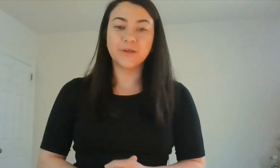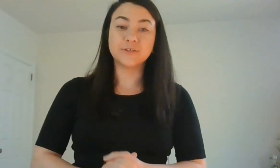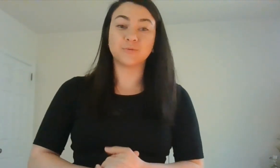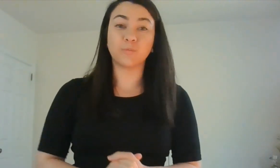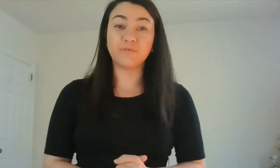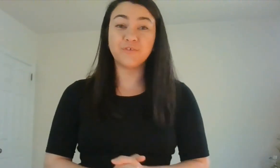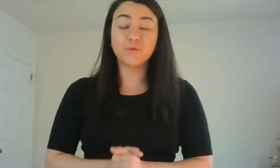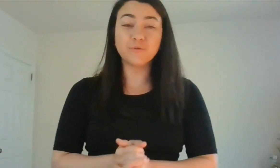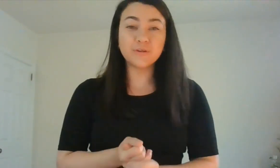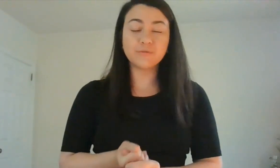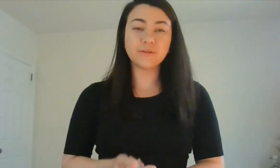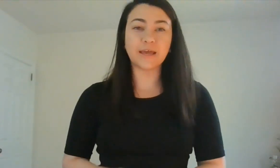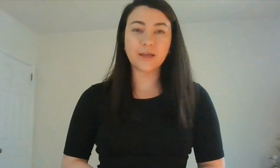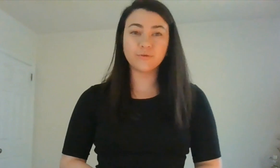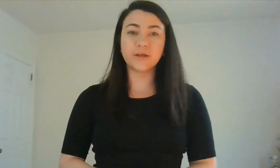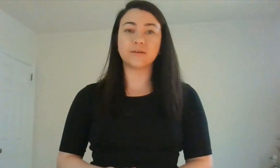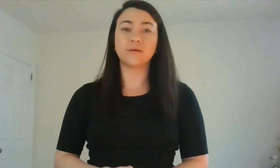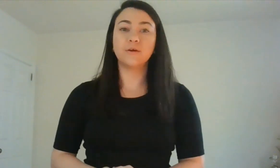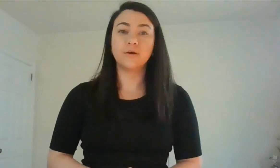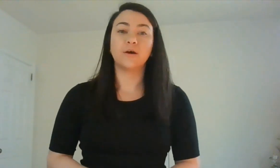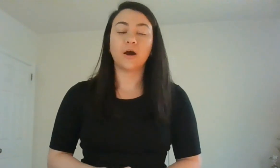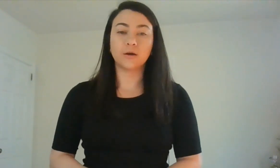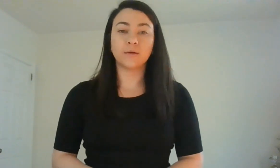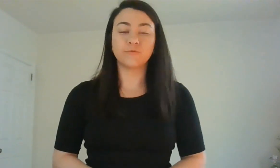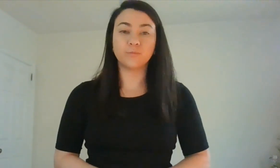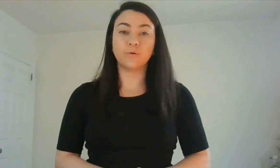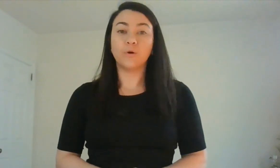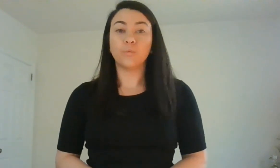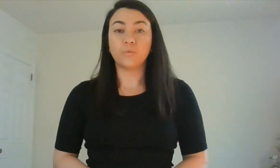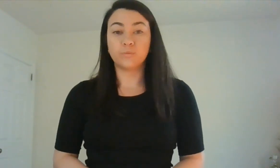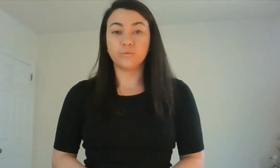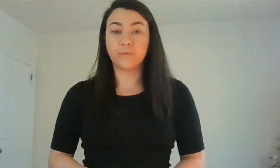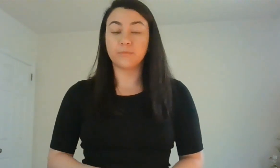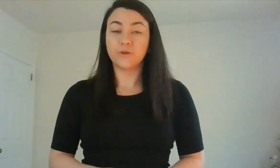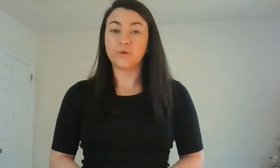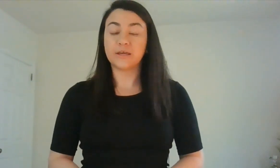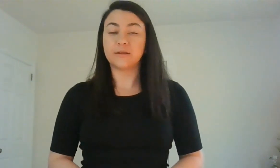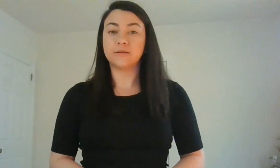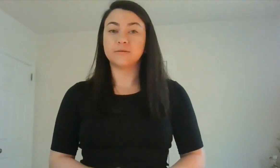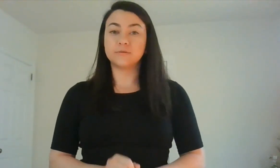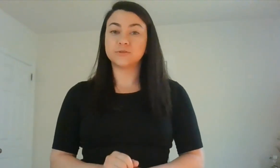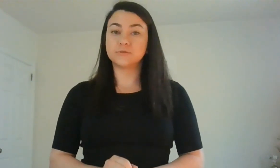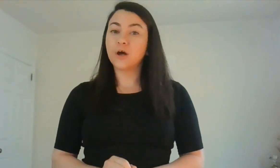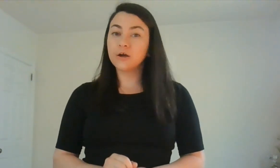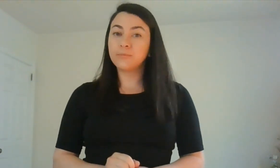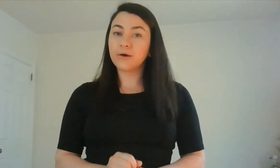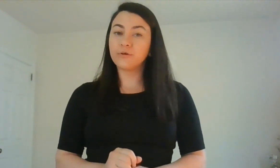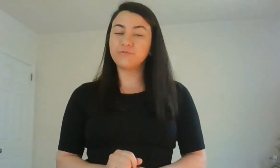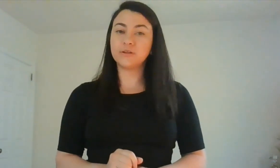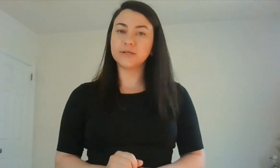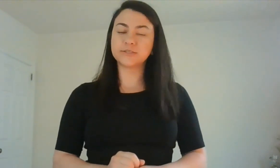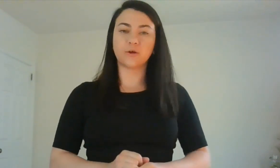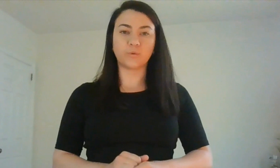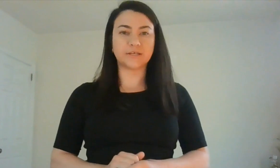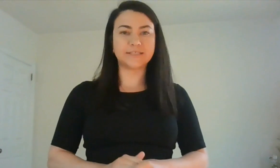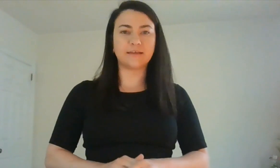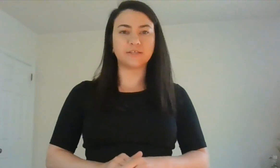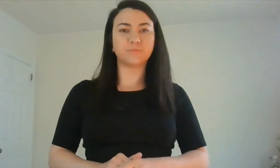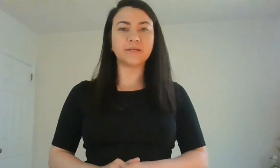So when we feel really, really angry and uncomfortable, remember that we can talk about our feelings and we could take these big,